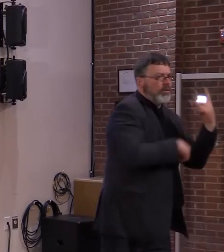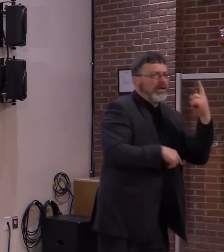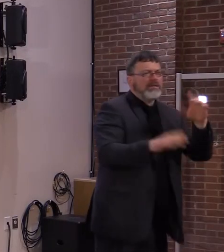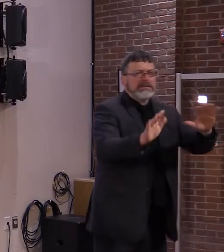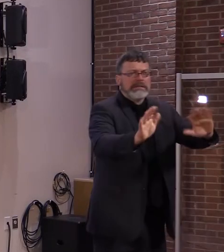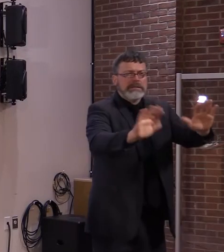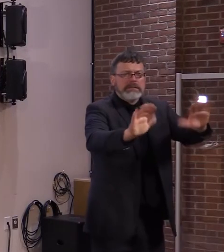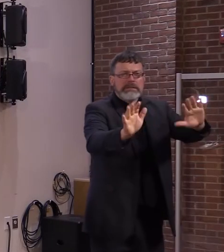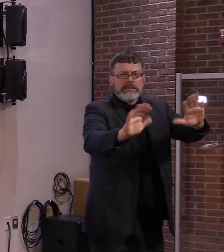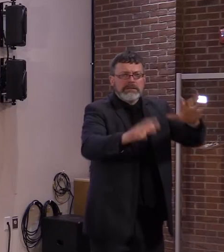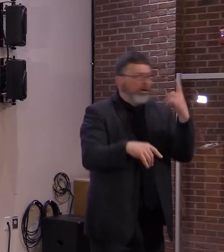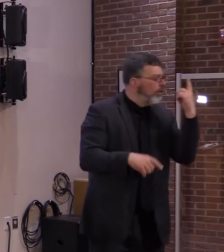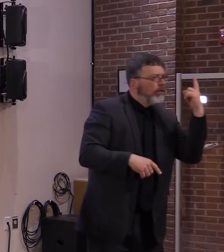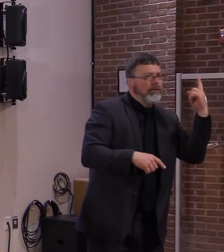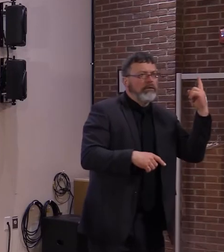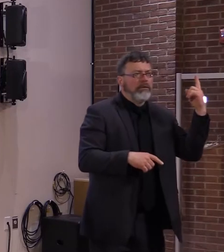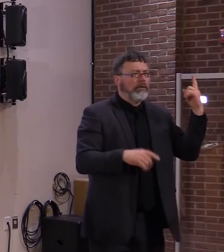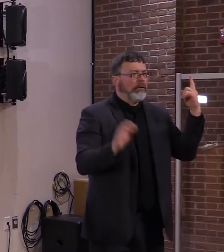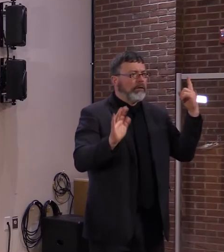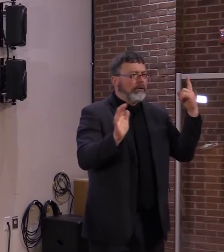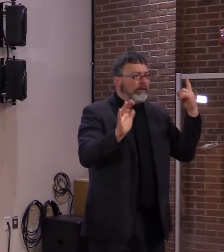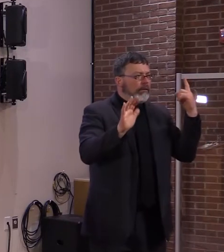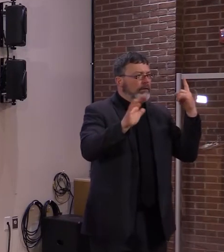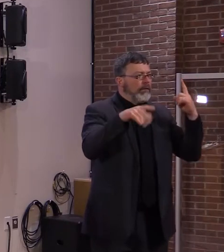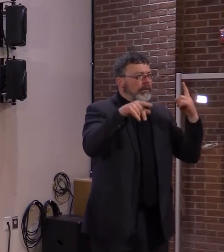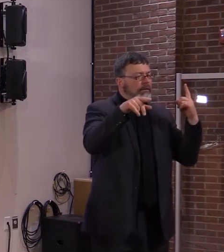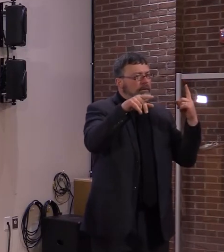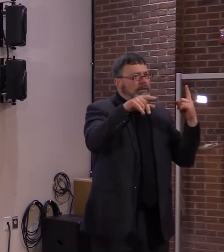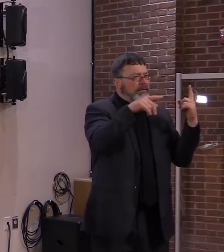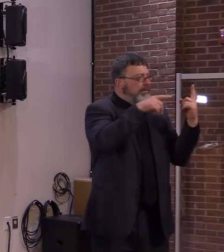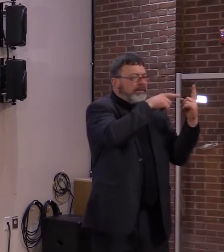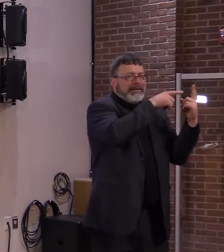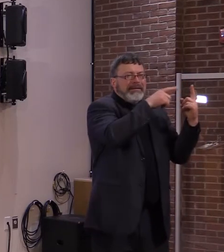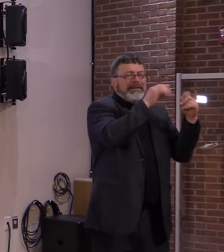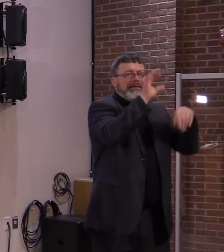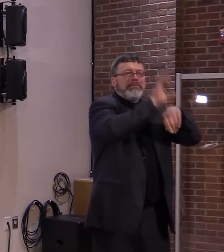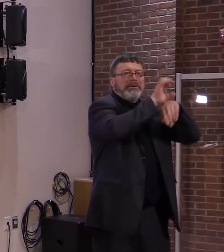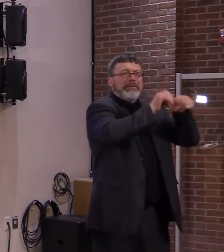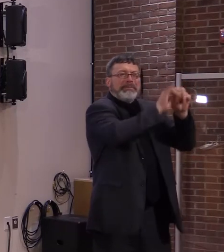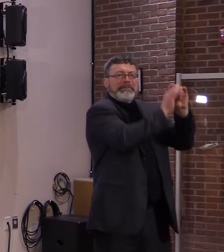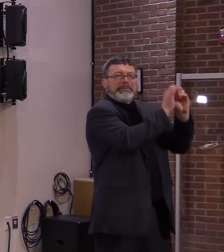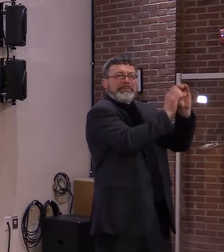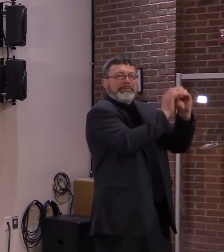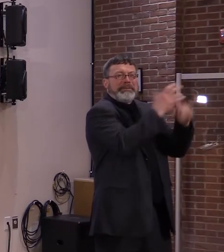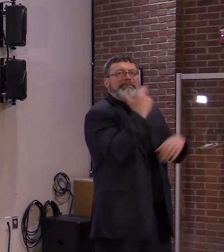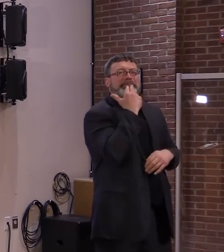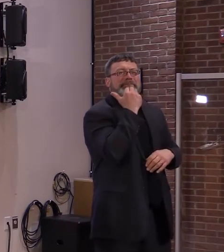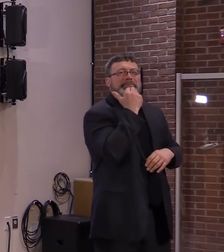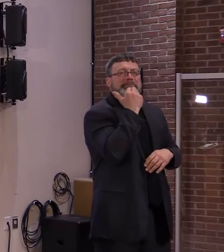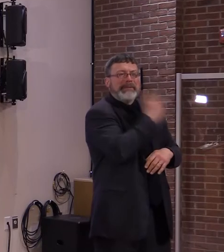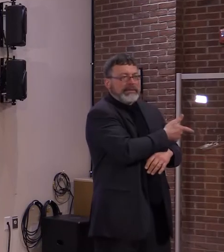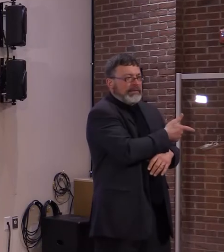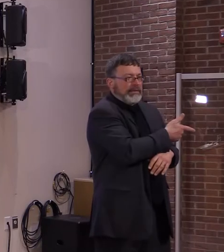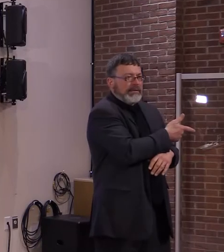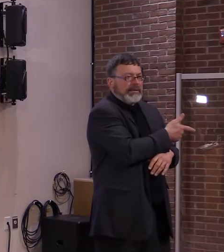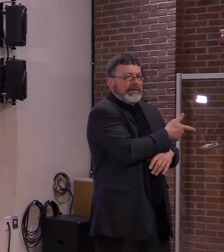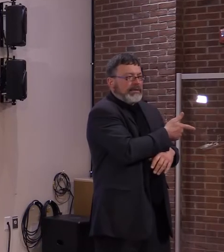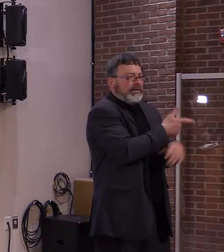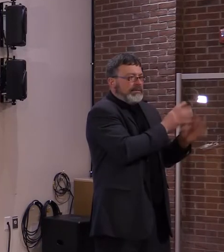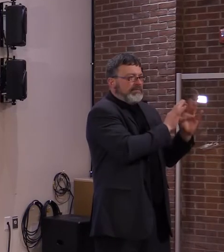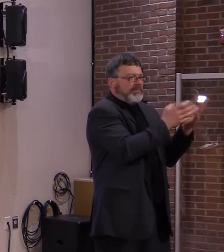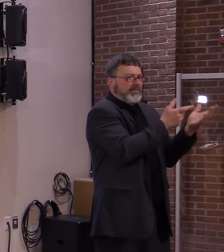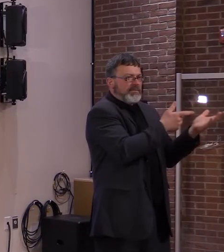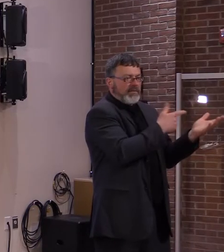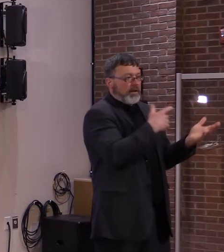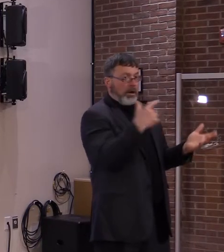based on modeling and not based on real human experience and draw all of our conclusions from that. We need to